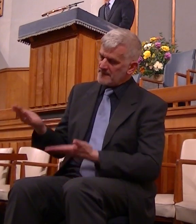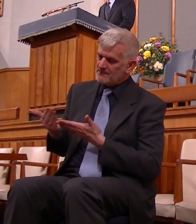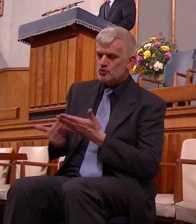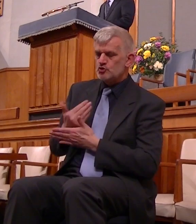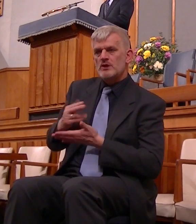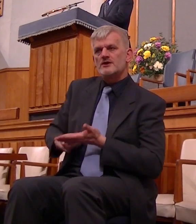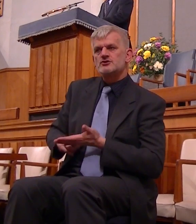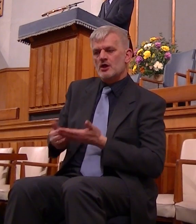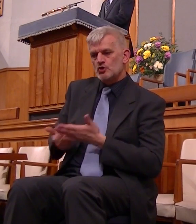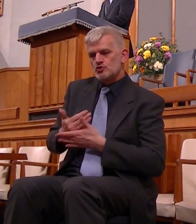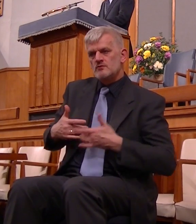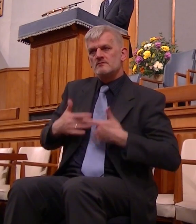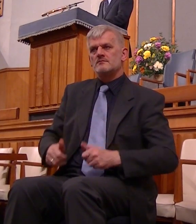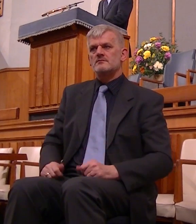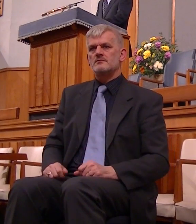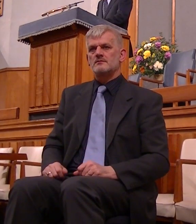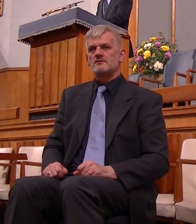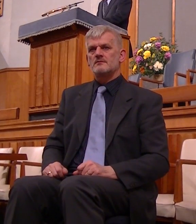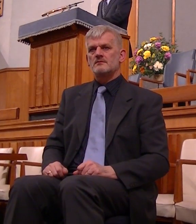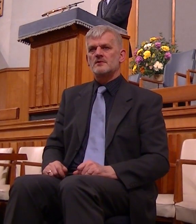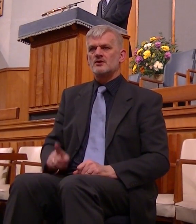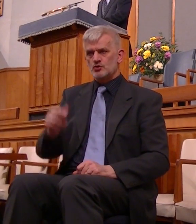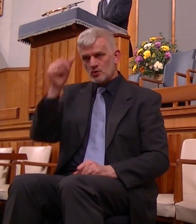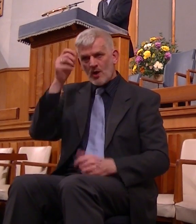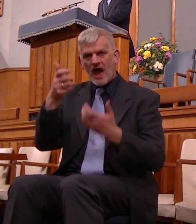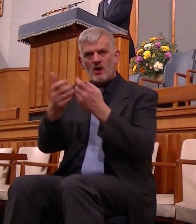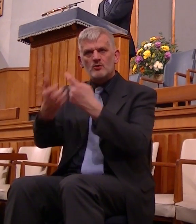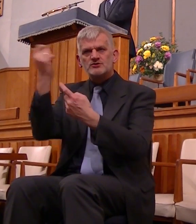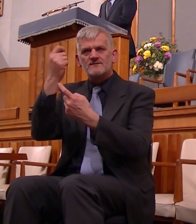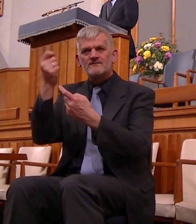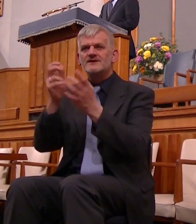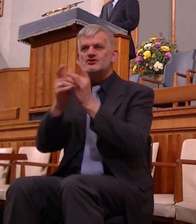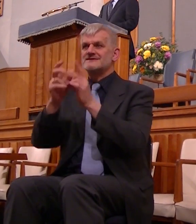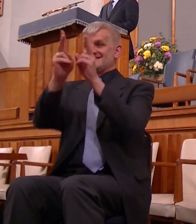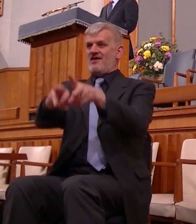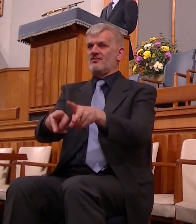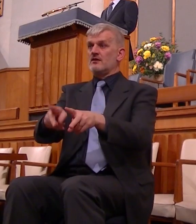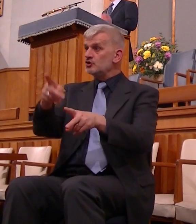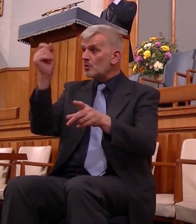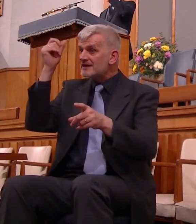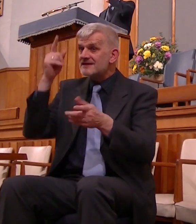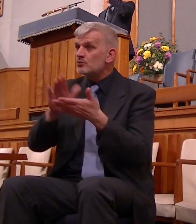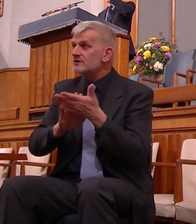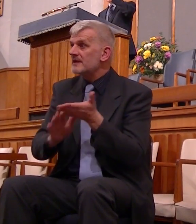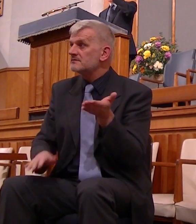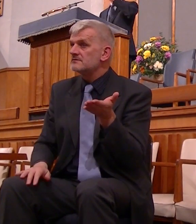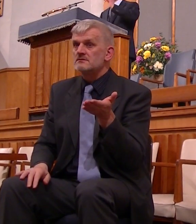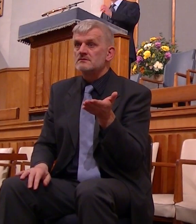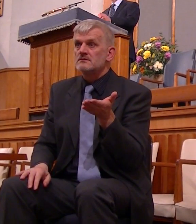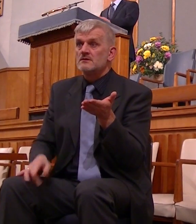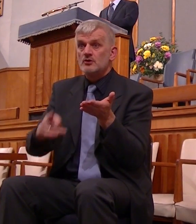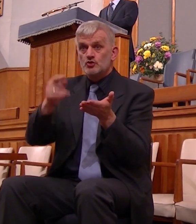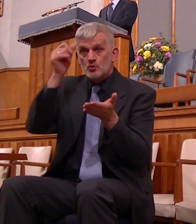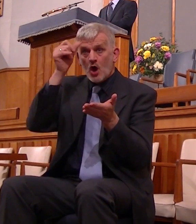it of course the atoning death of Christ alone makes this possible do you understand that does everybody know about